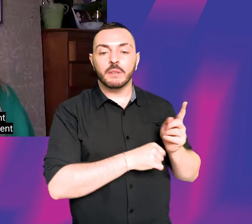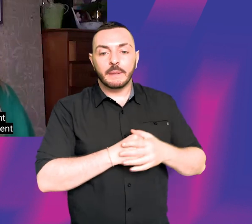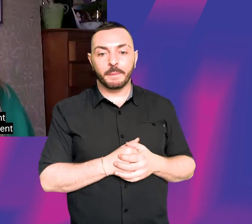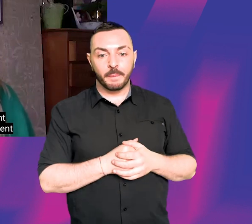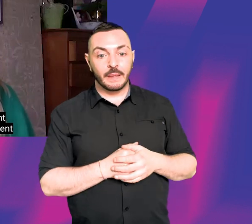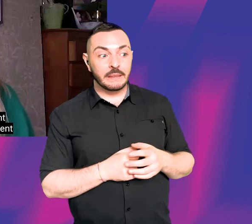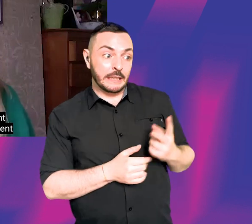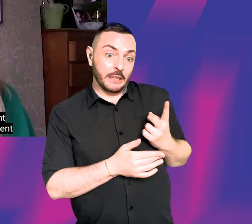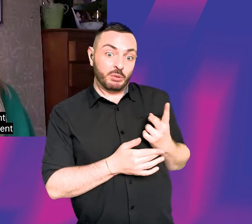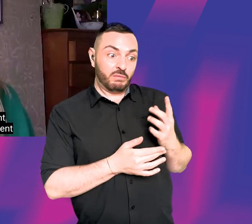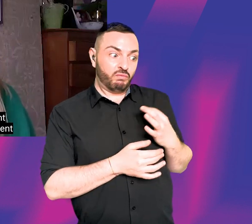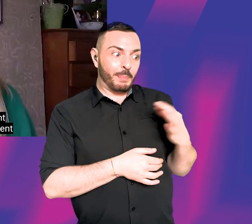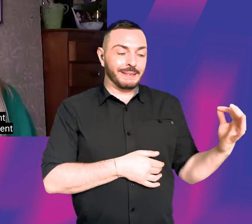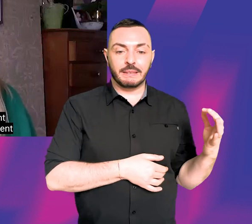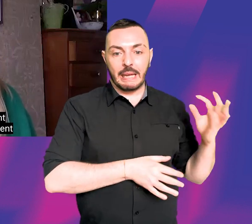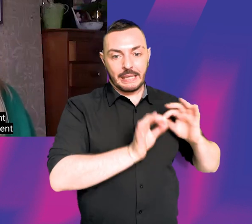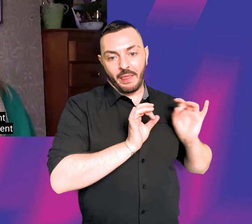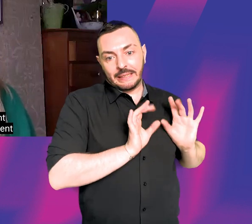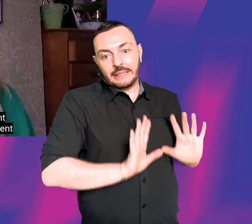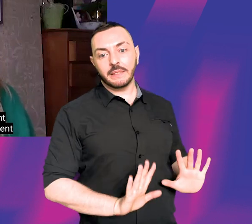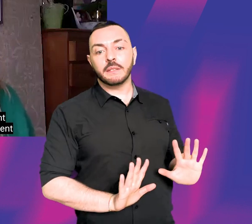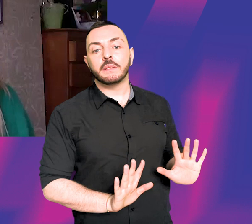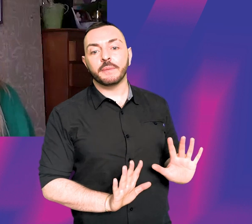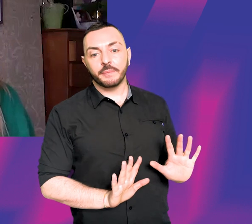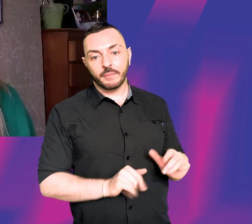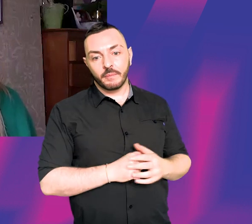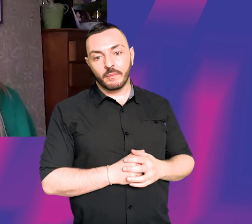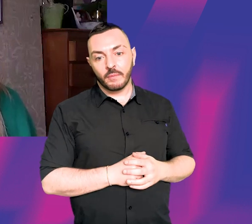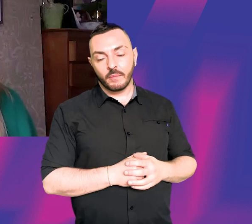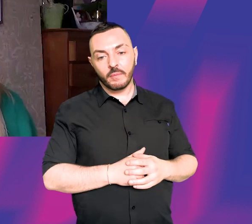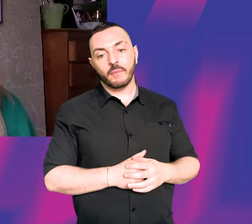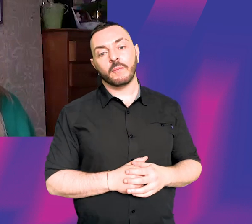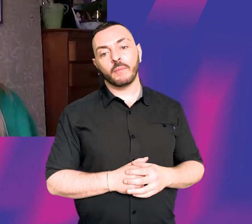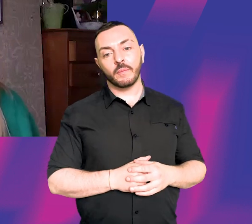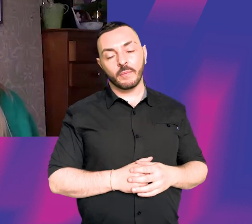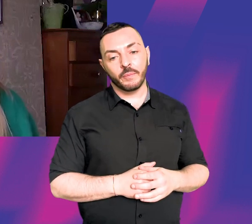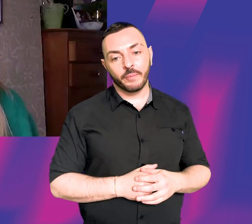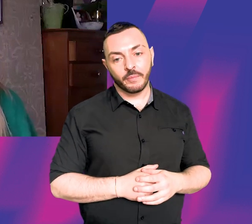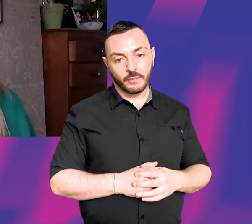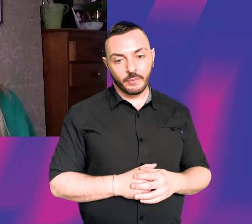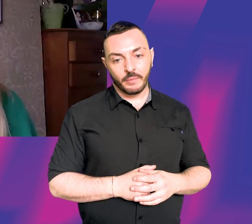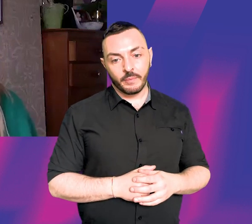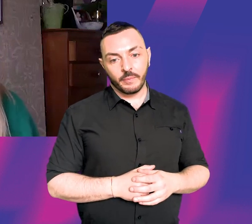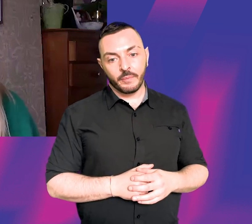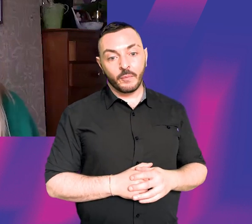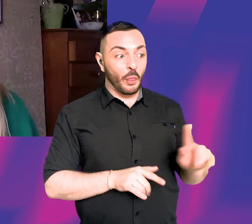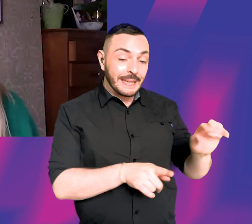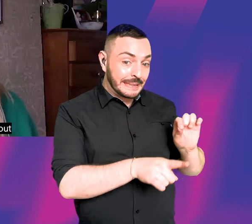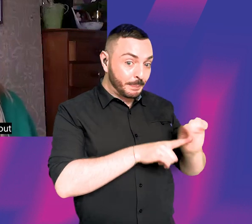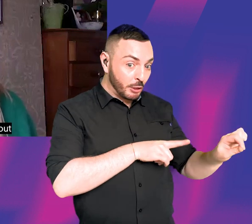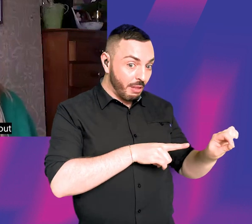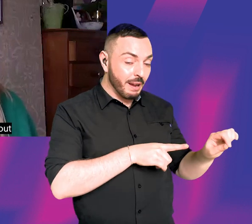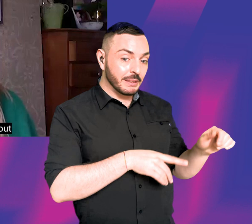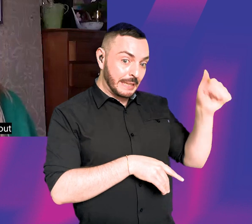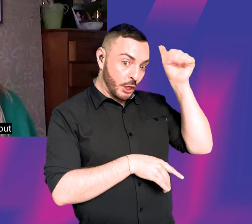agent represents only actors, doesn't represent actors, writers and directors as well. Like they tend to be very specialised.